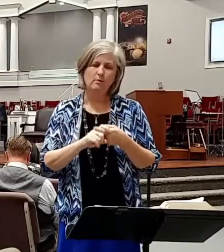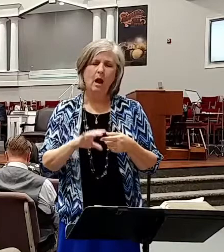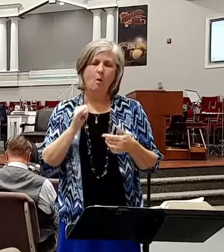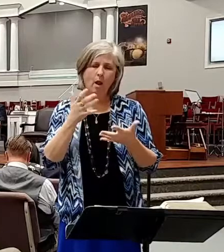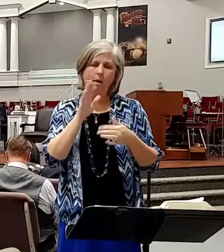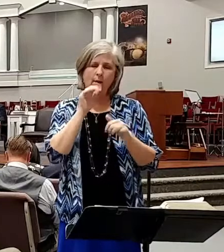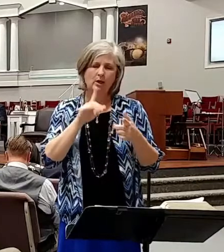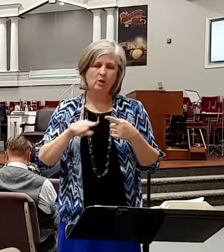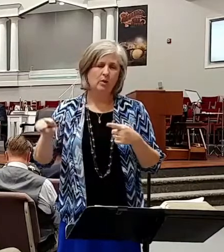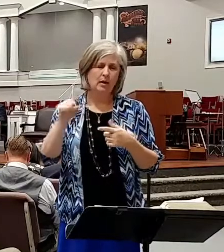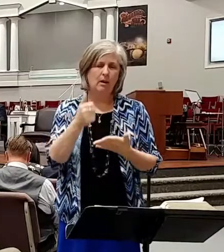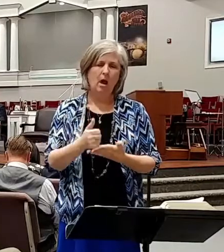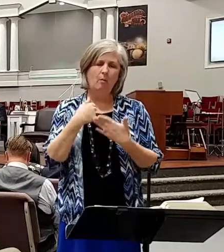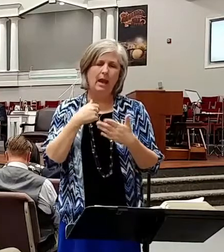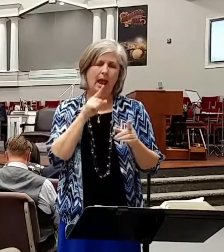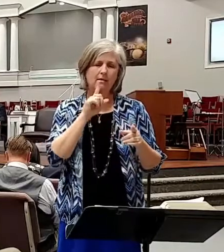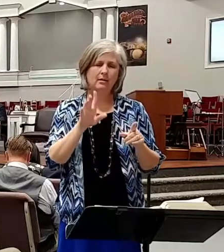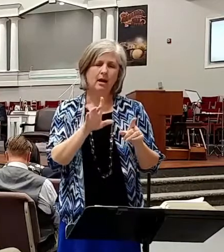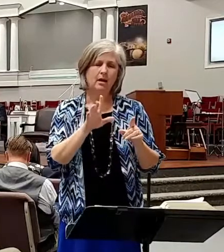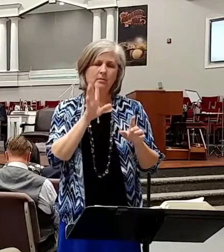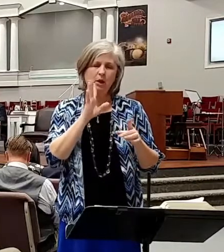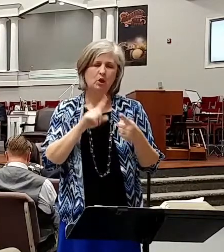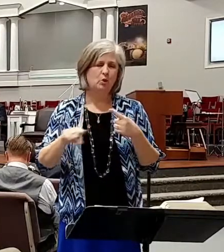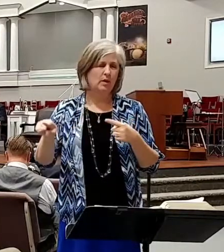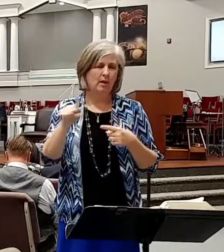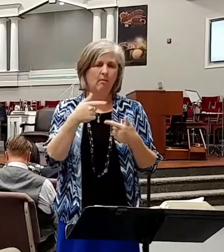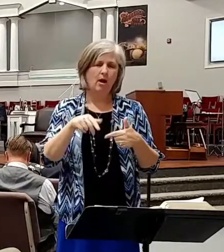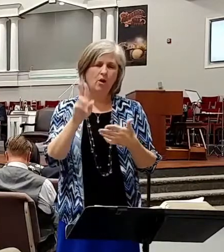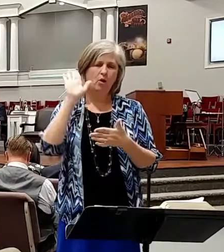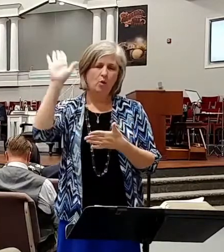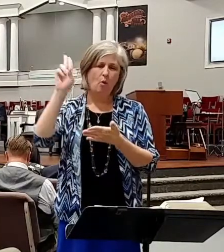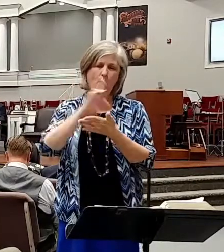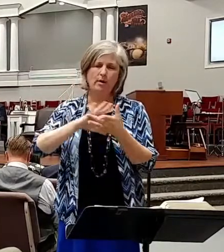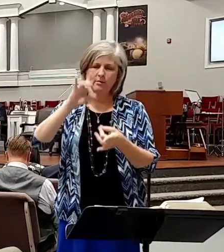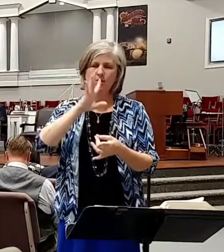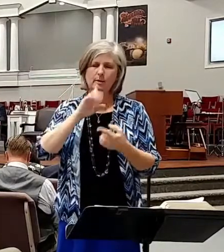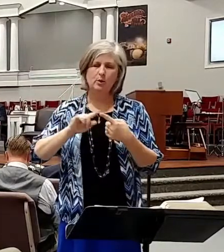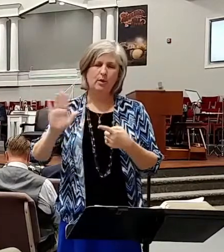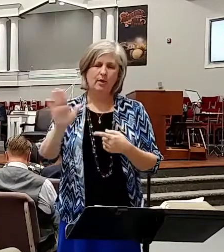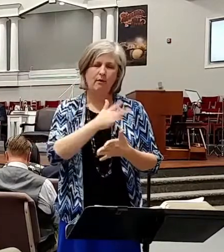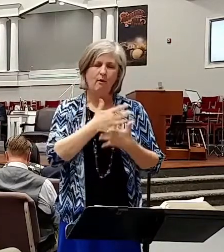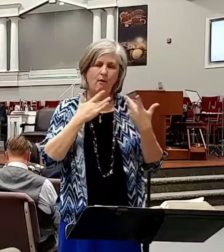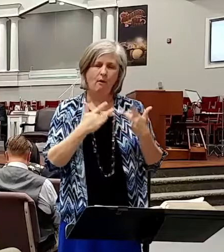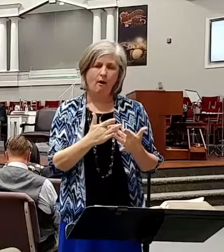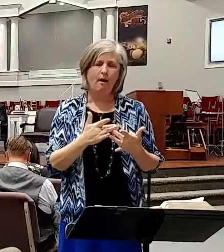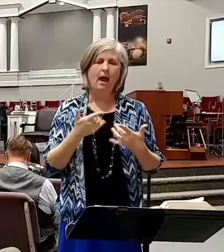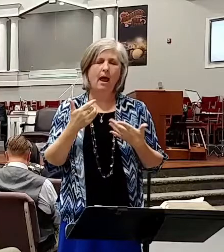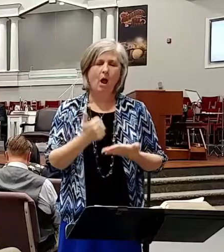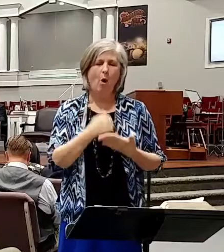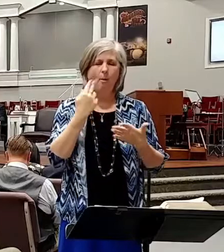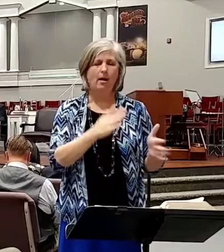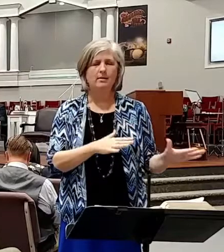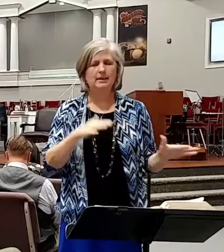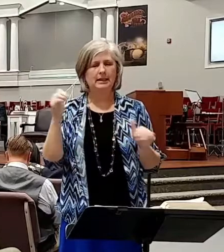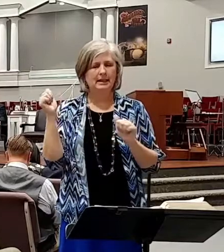tonight as I speak to their ear. May your Holy Spirit speak to their heart. And help us leave this place charged up to be better